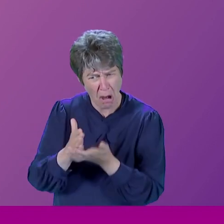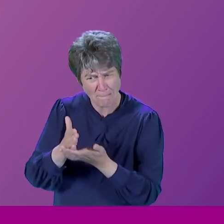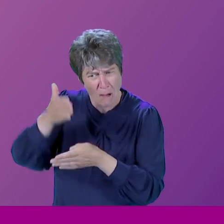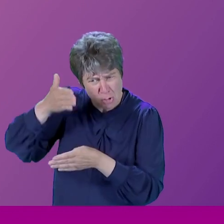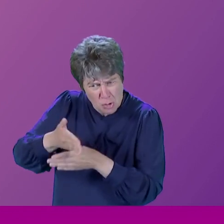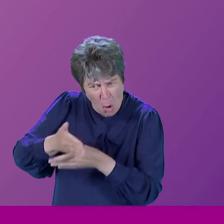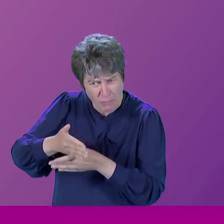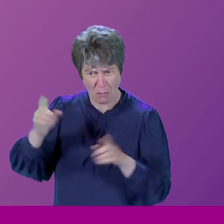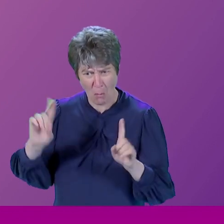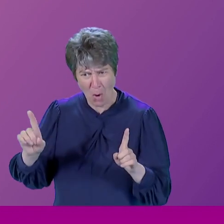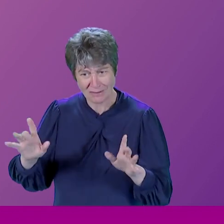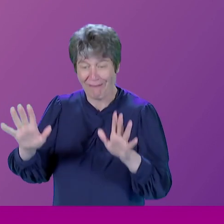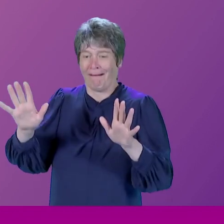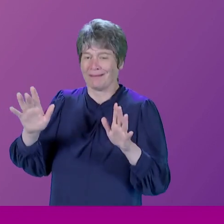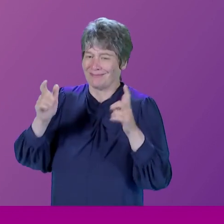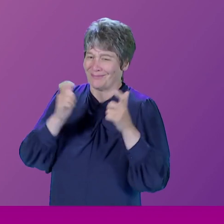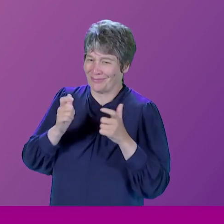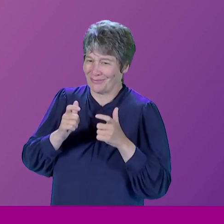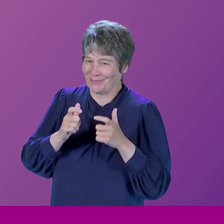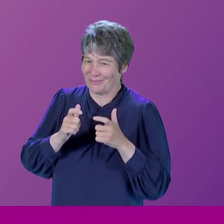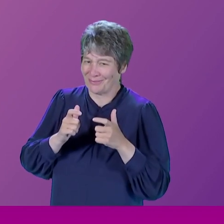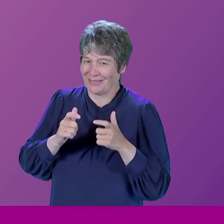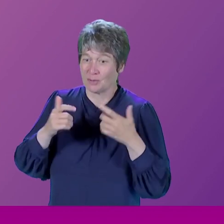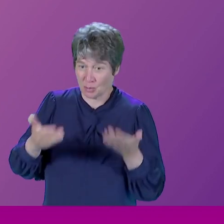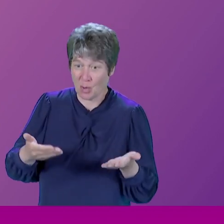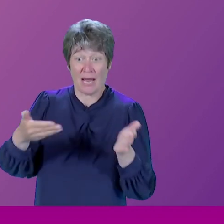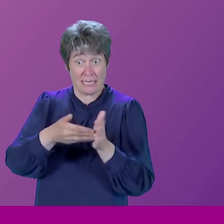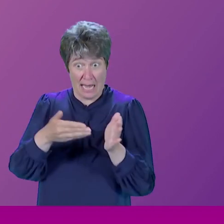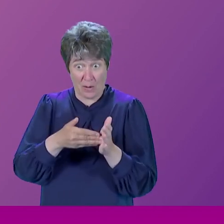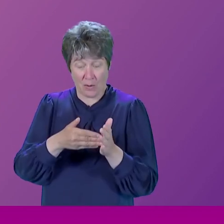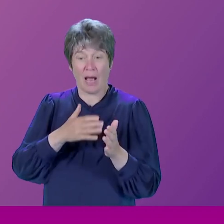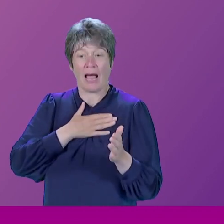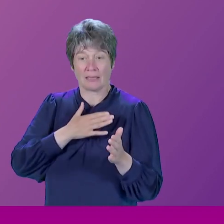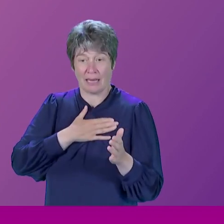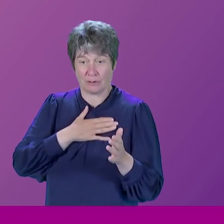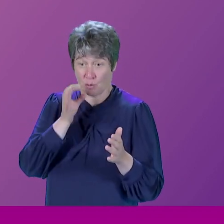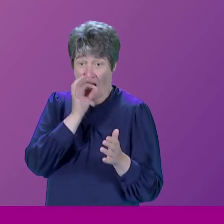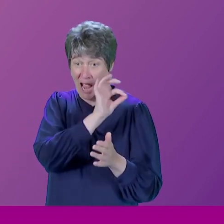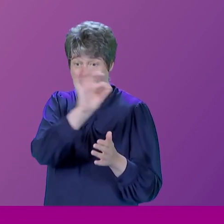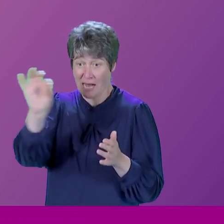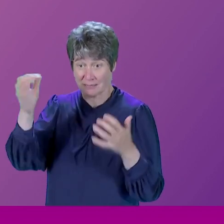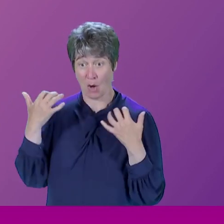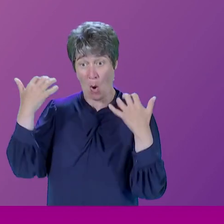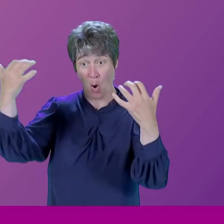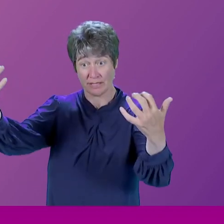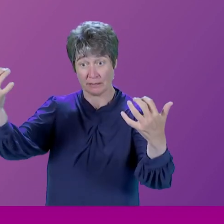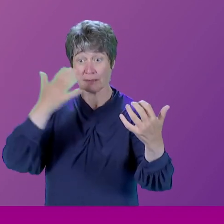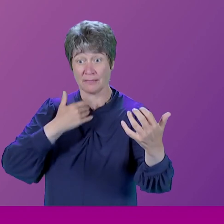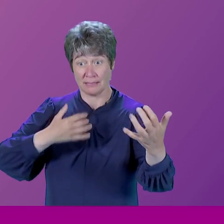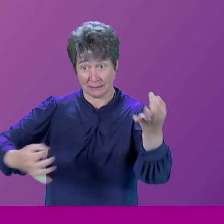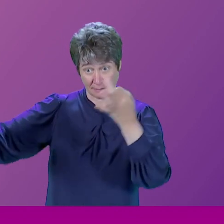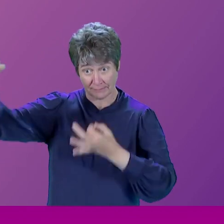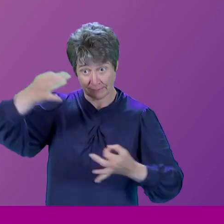Excellent. OK. Well, listen, I would now like very much to invite members of our audience today to pose their questions.